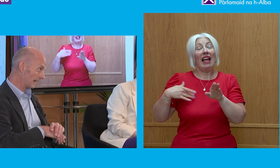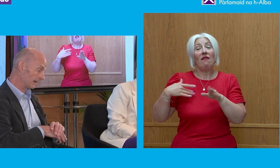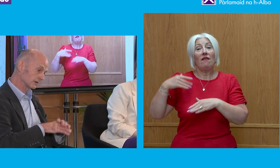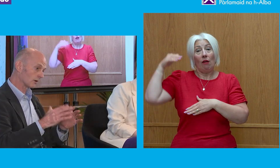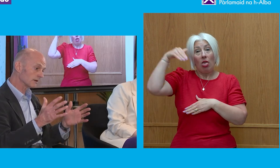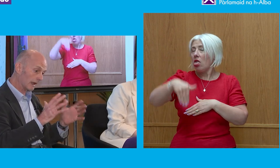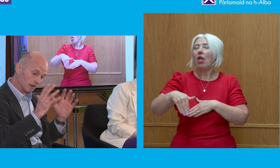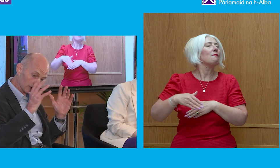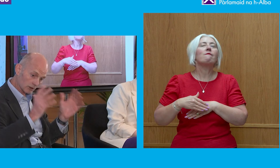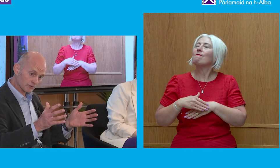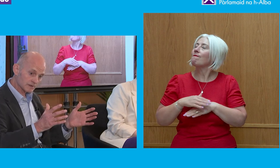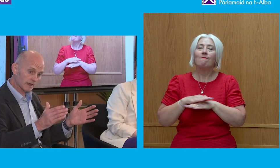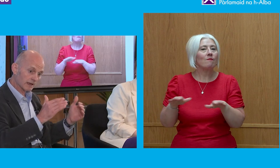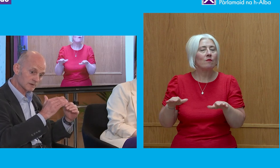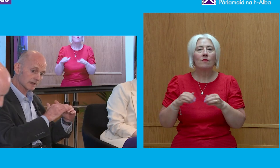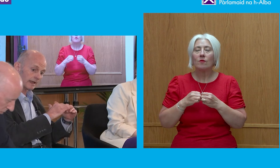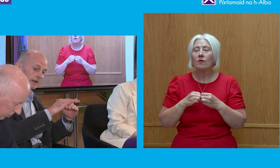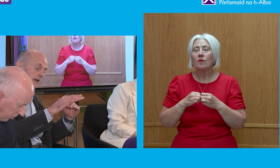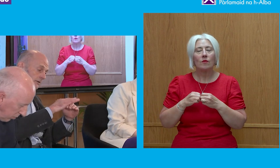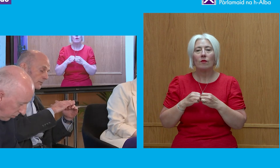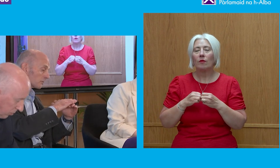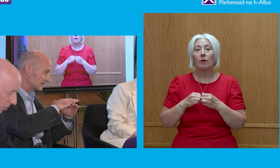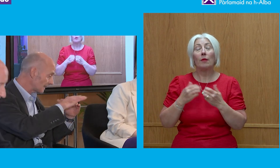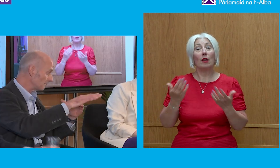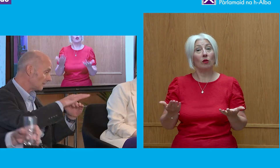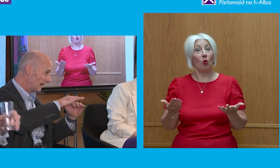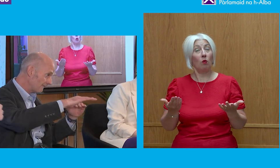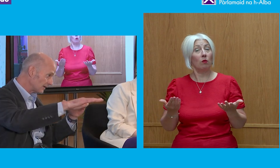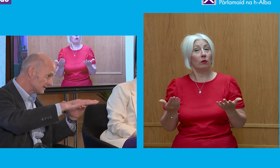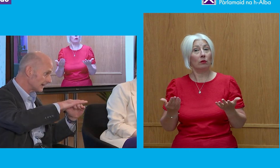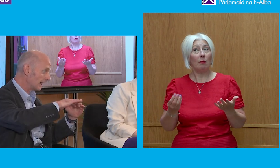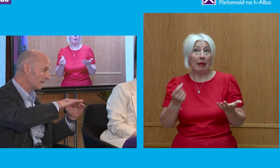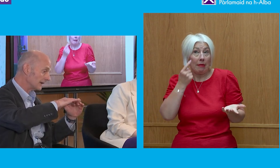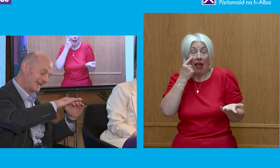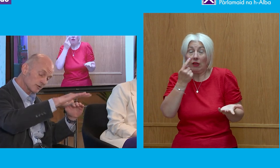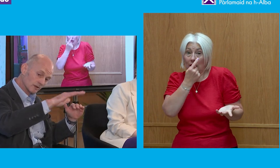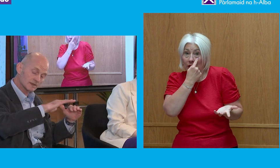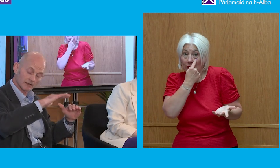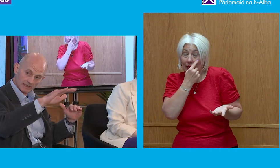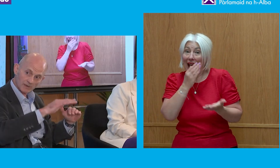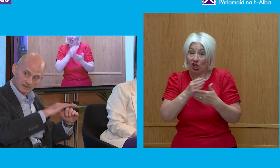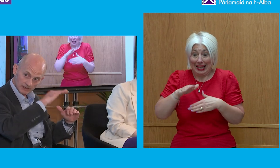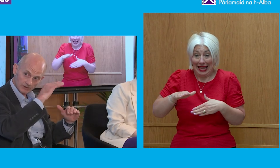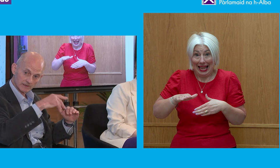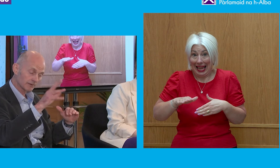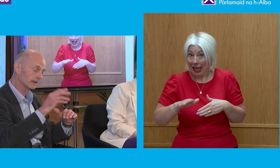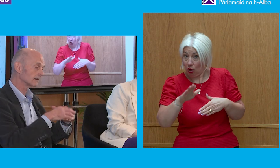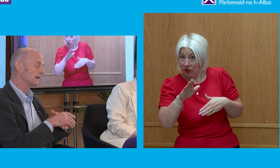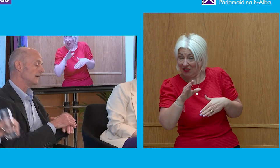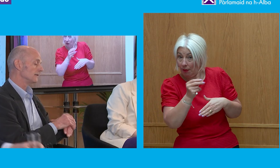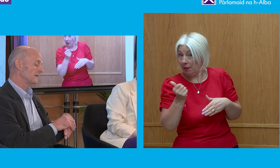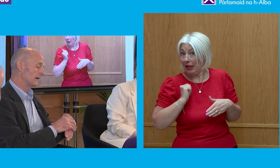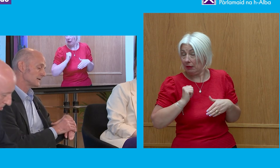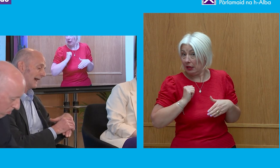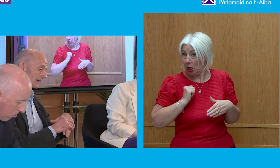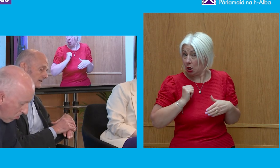I would say, contrary to that, would say, there's probably some evidence there of an increase, certainly the expectations, and I think